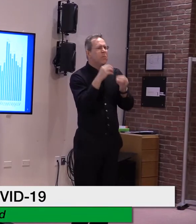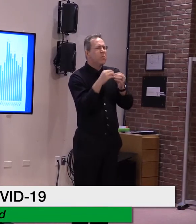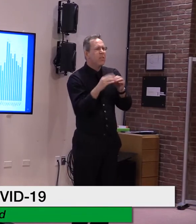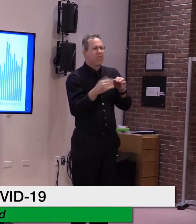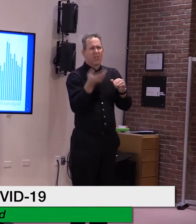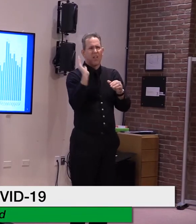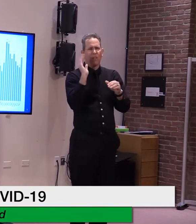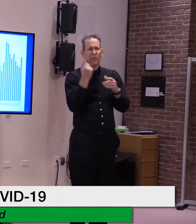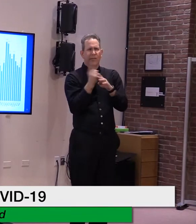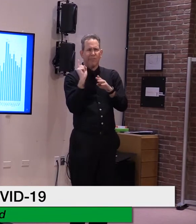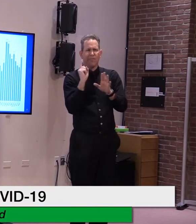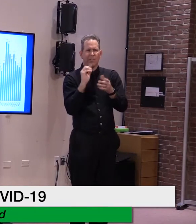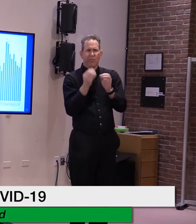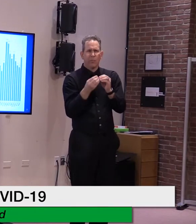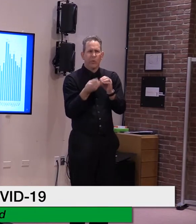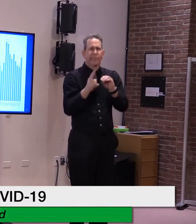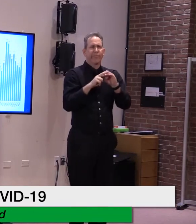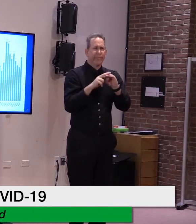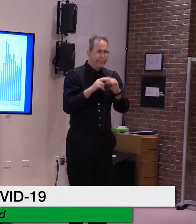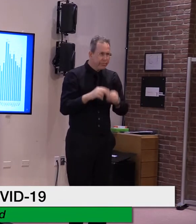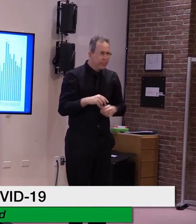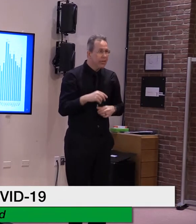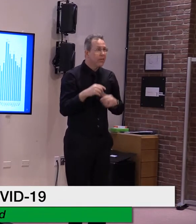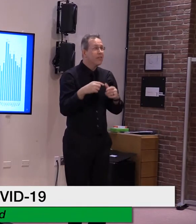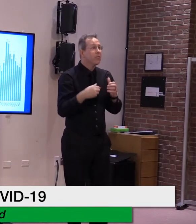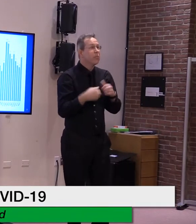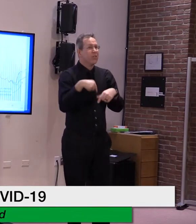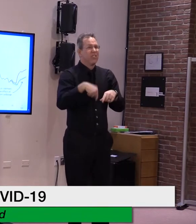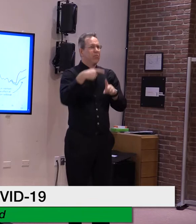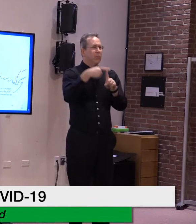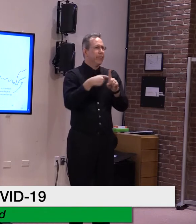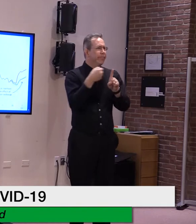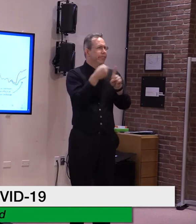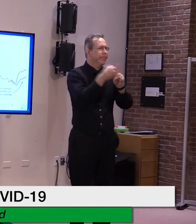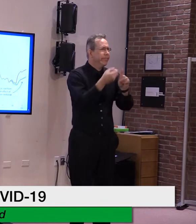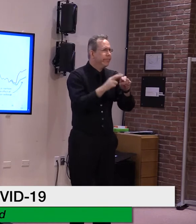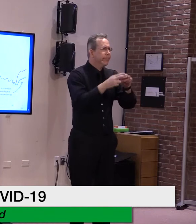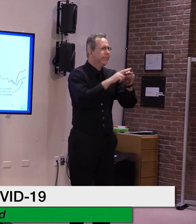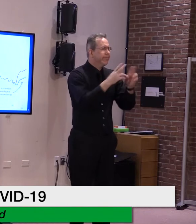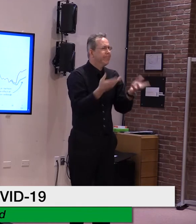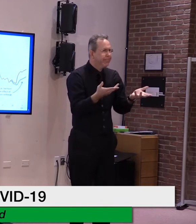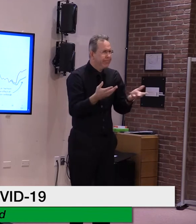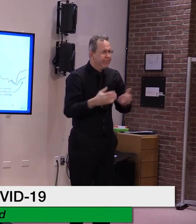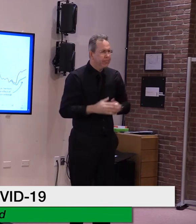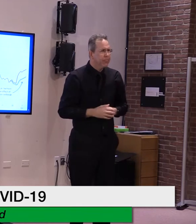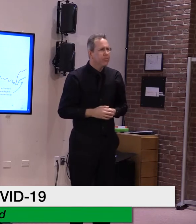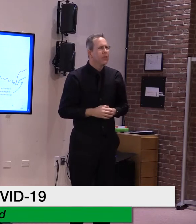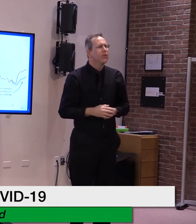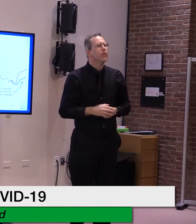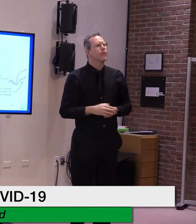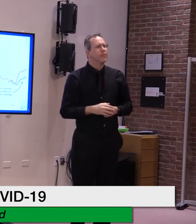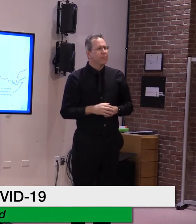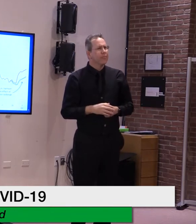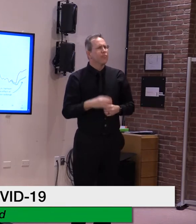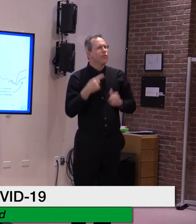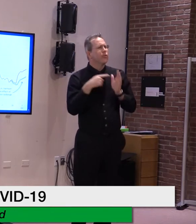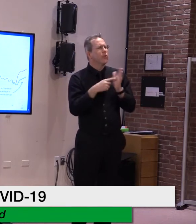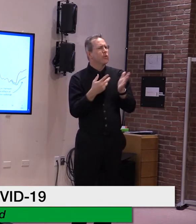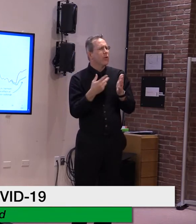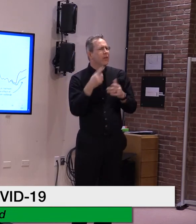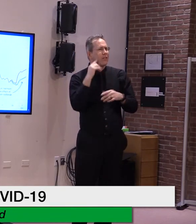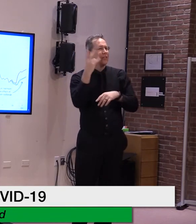reported in a month, you can see that the increase is represented in the increase in the seven day average.